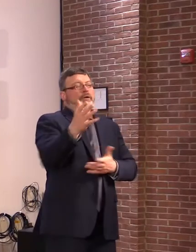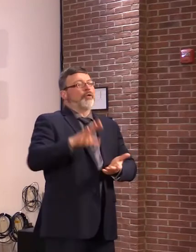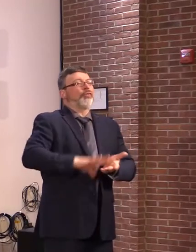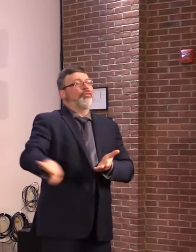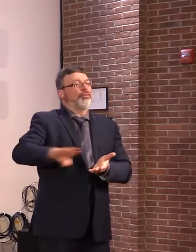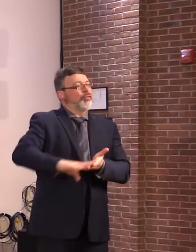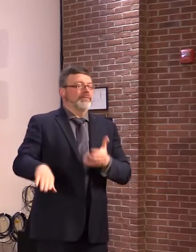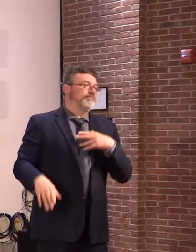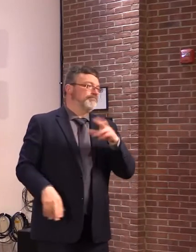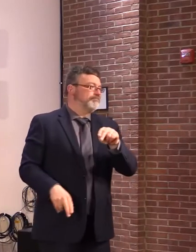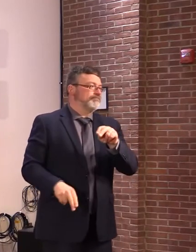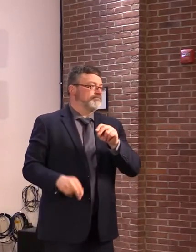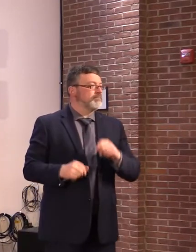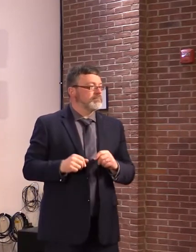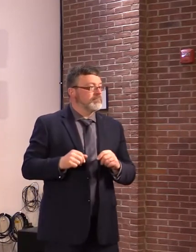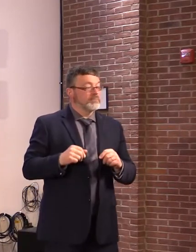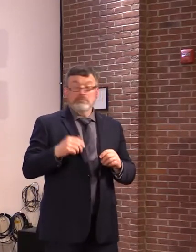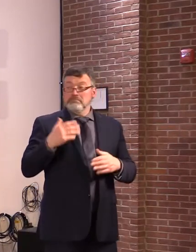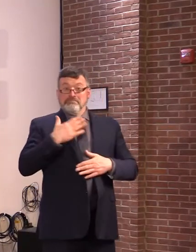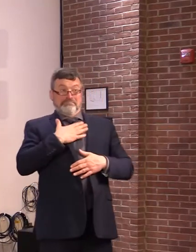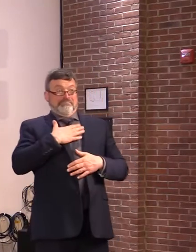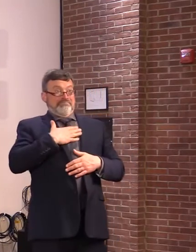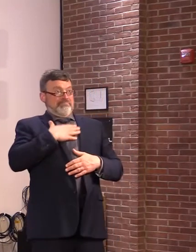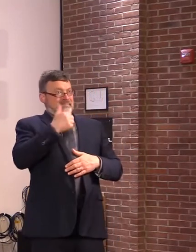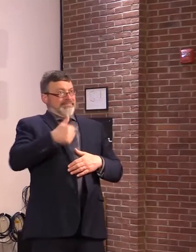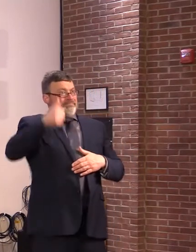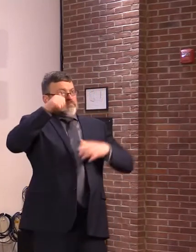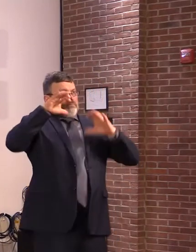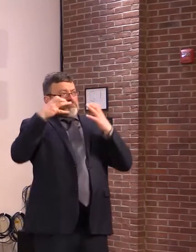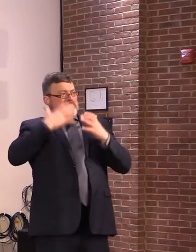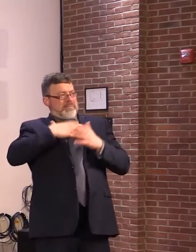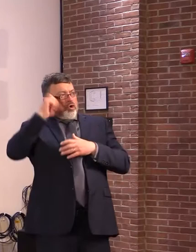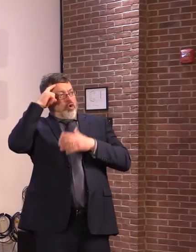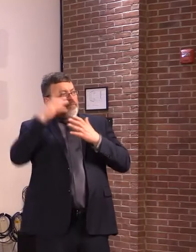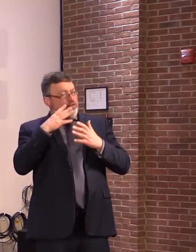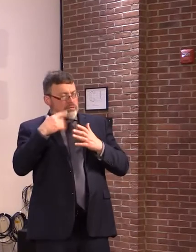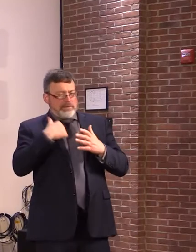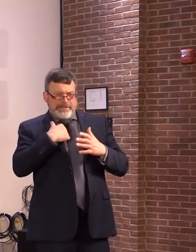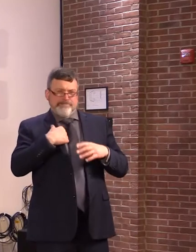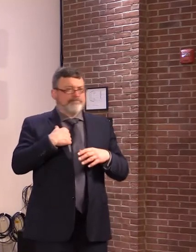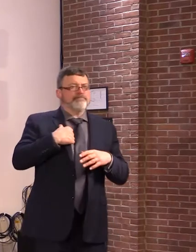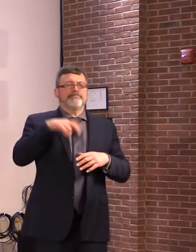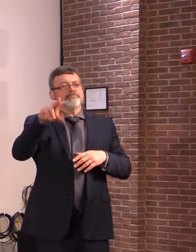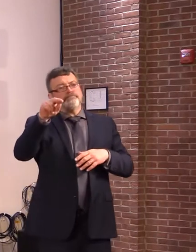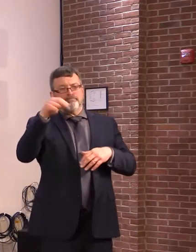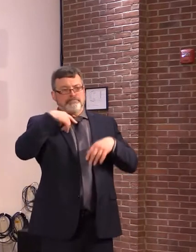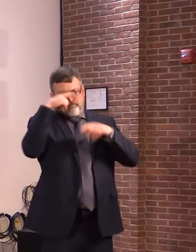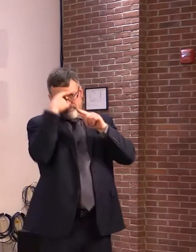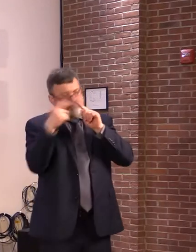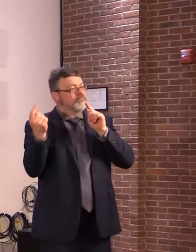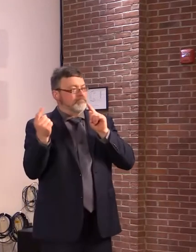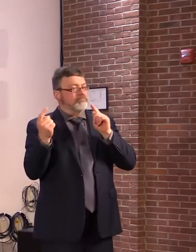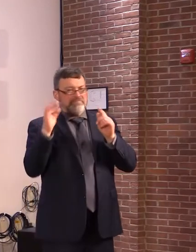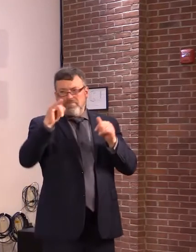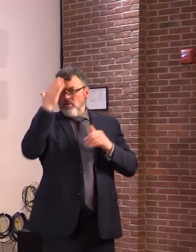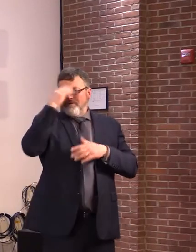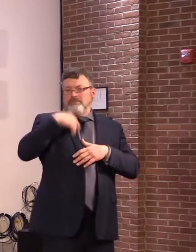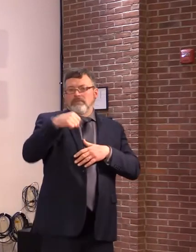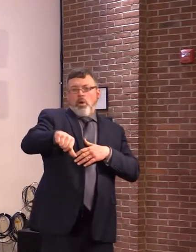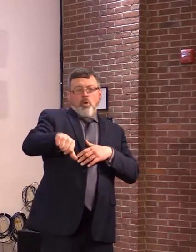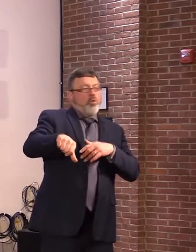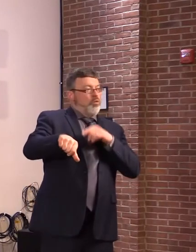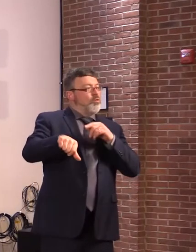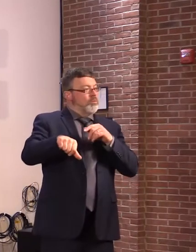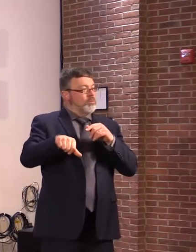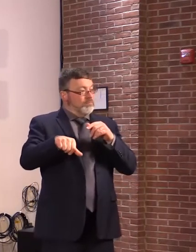as an executive branch, to deal with this. And if it's a good idea, and it does all the things that they hope it does, then we should be able to